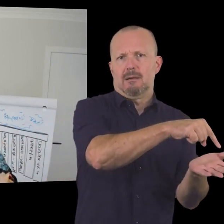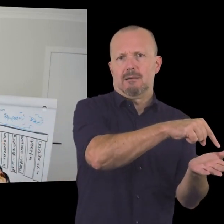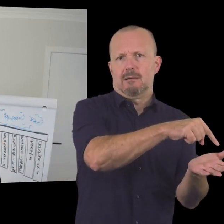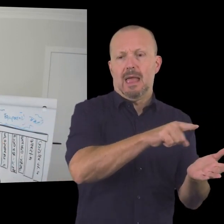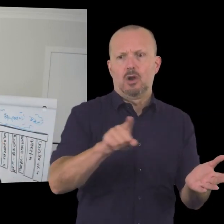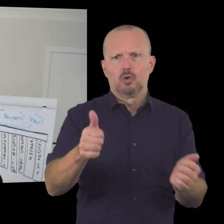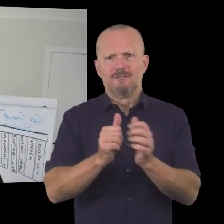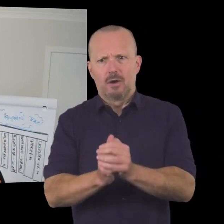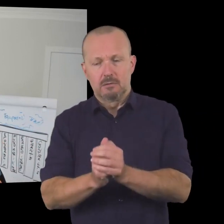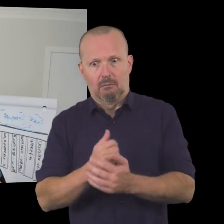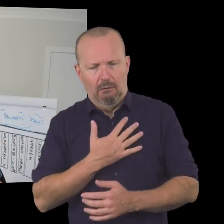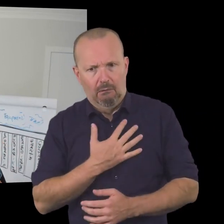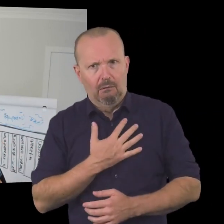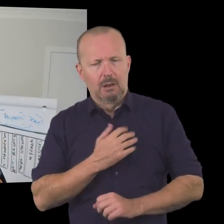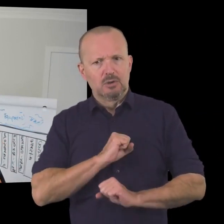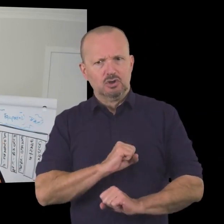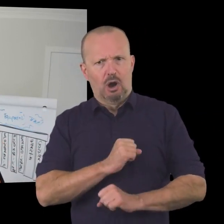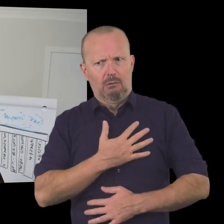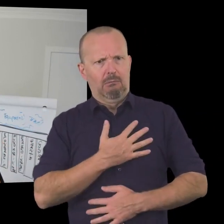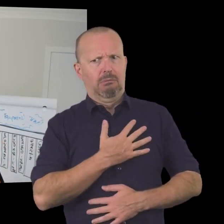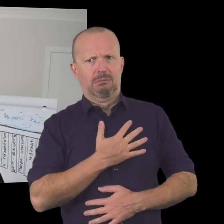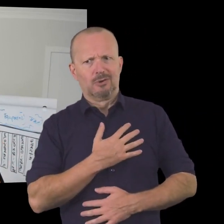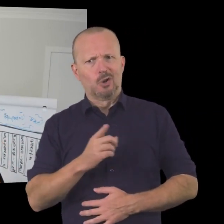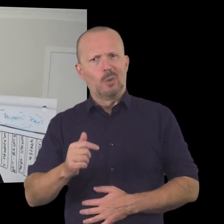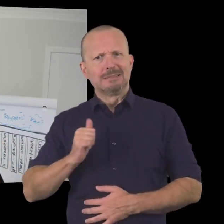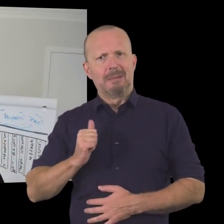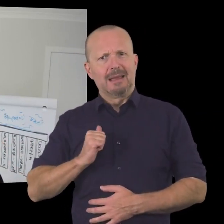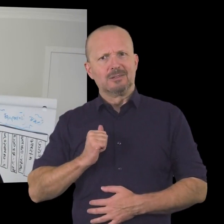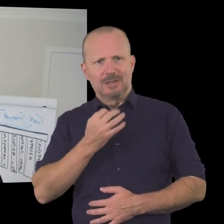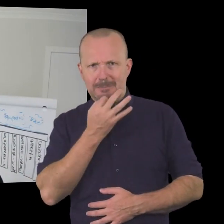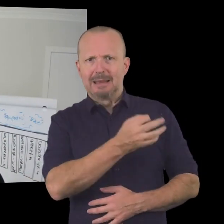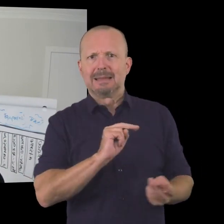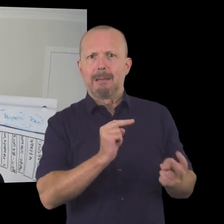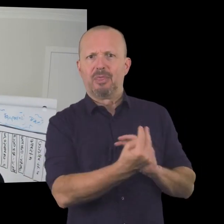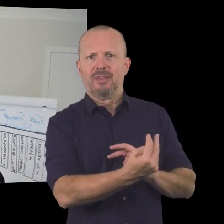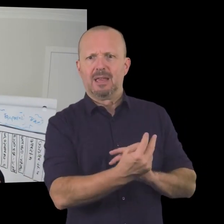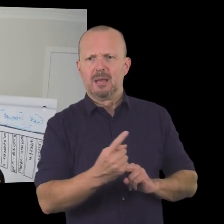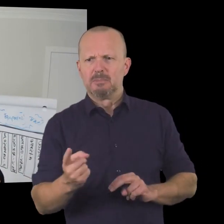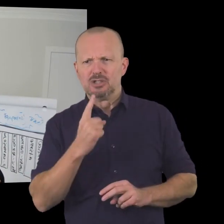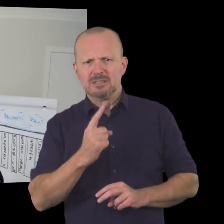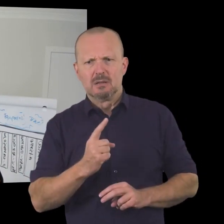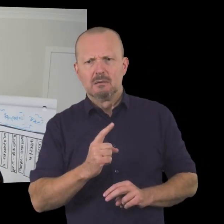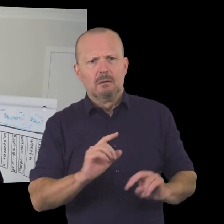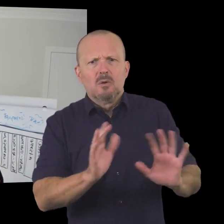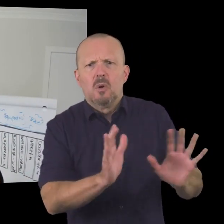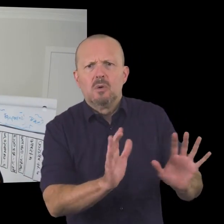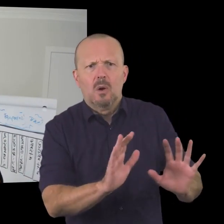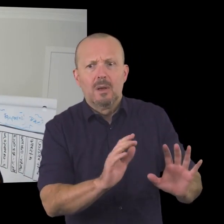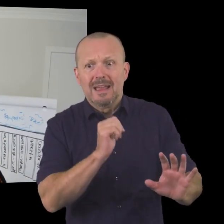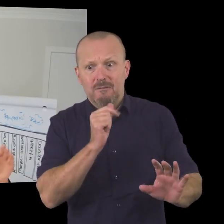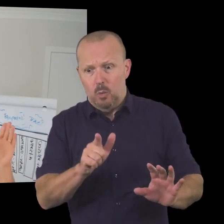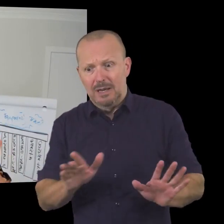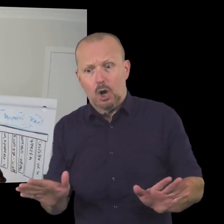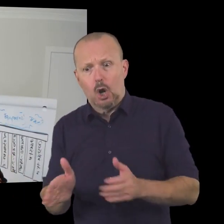uh and a very good friend stopped for a second a little bit flummoxed that's not the response i was expecting she's like no you don't